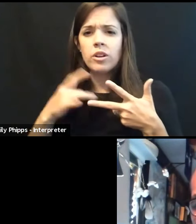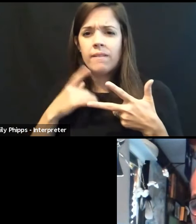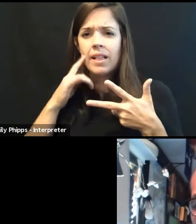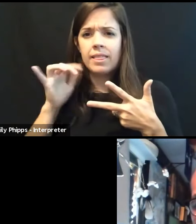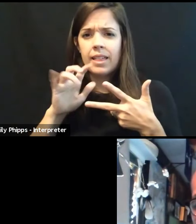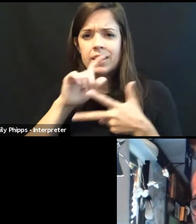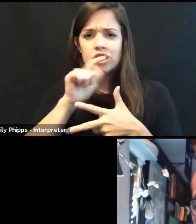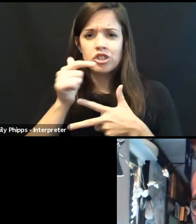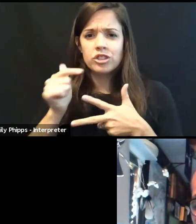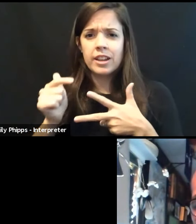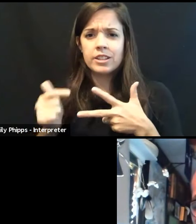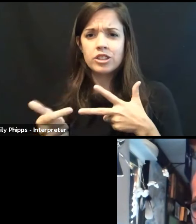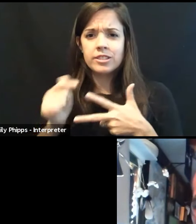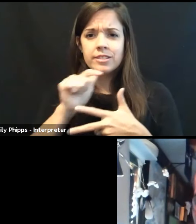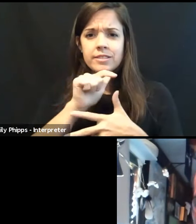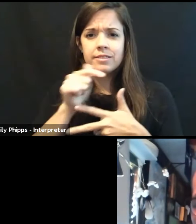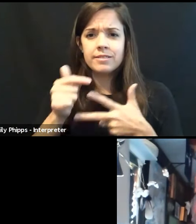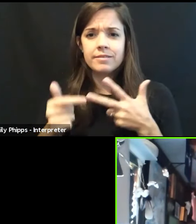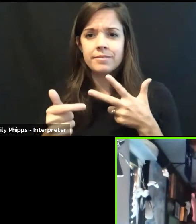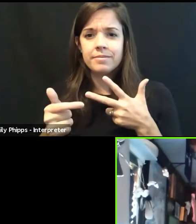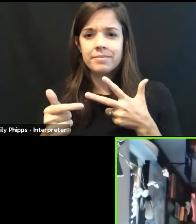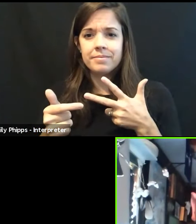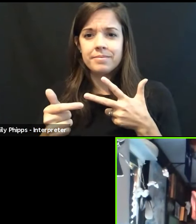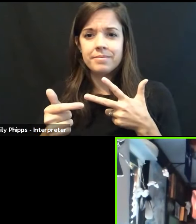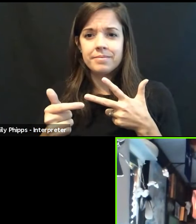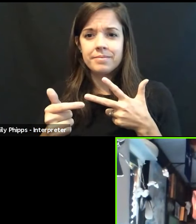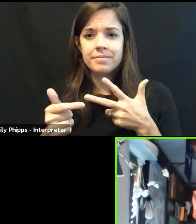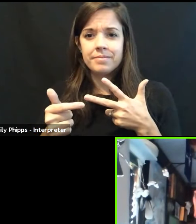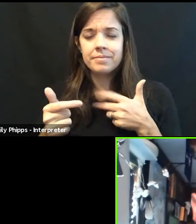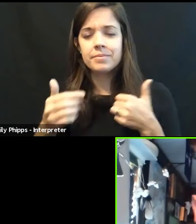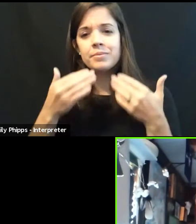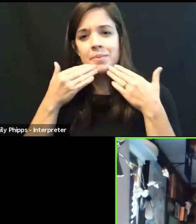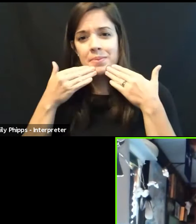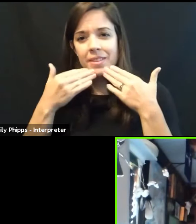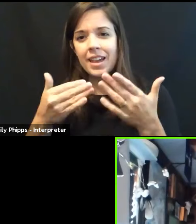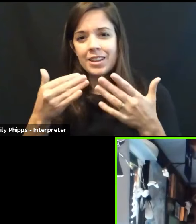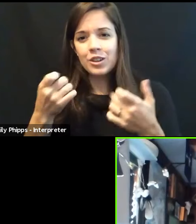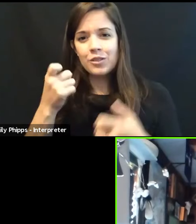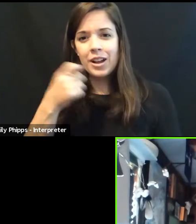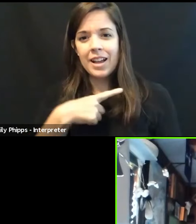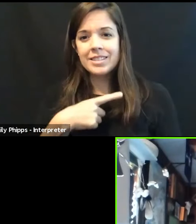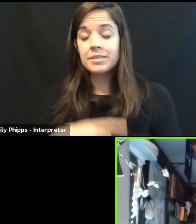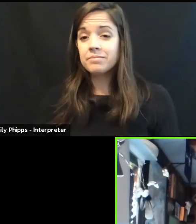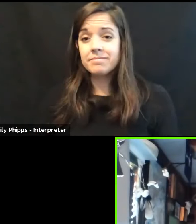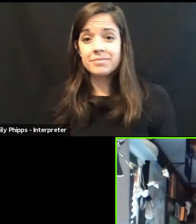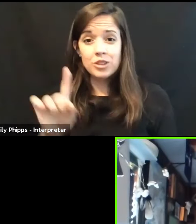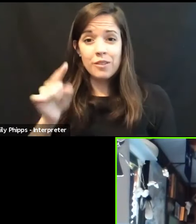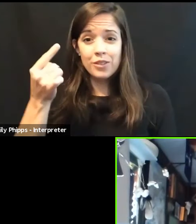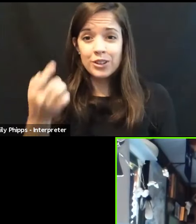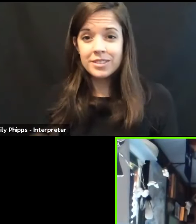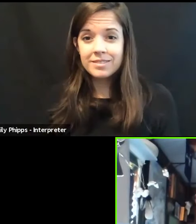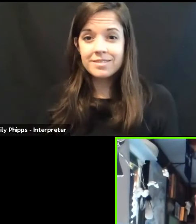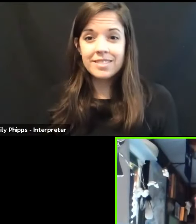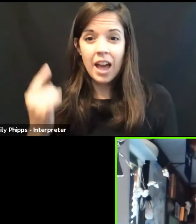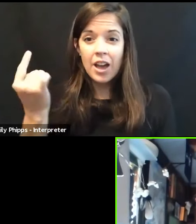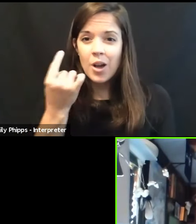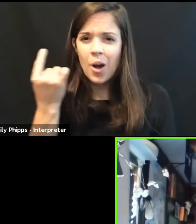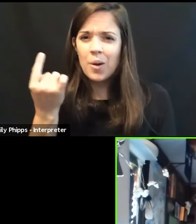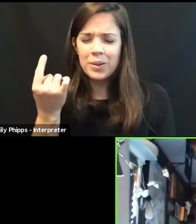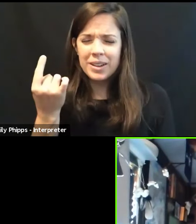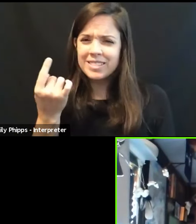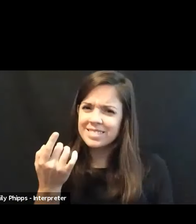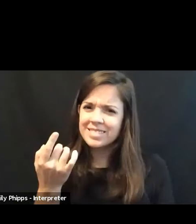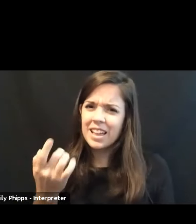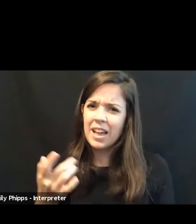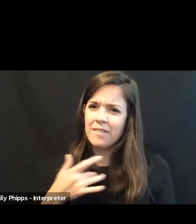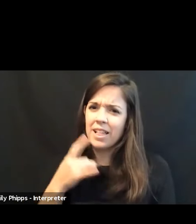changes for you? Great. Thank you for asking that. You're the first. I always turn that back. I feel like I'm the